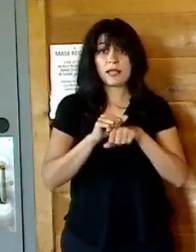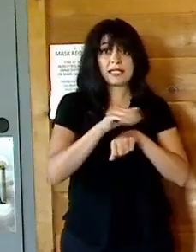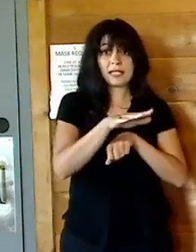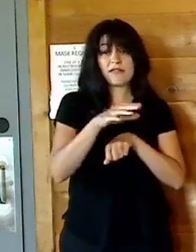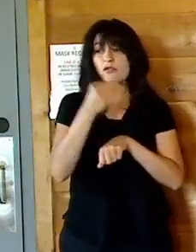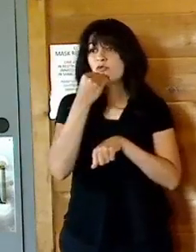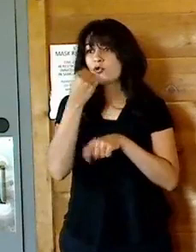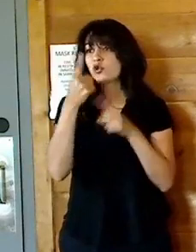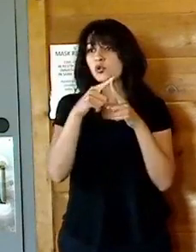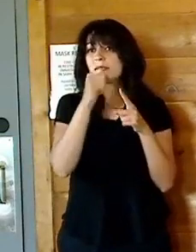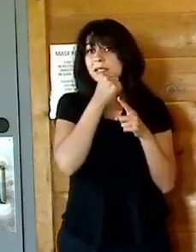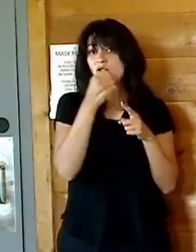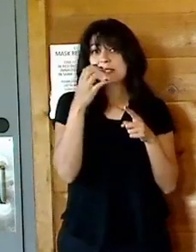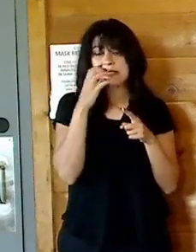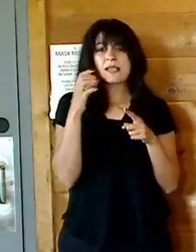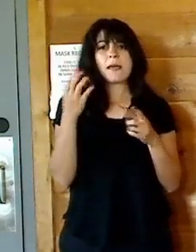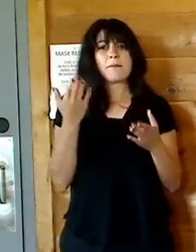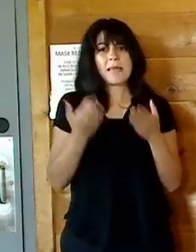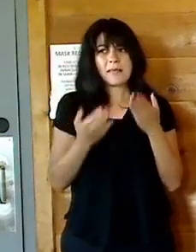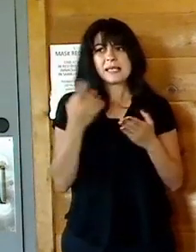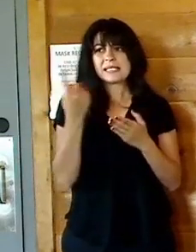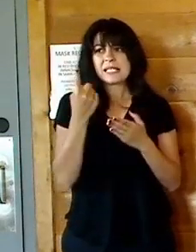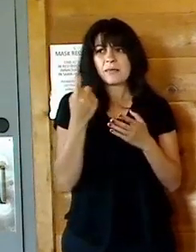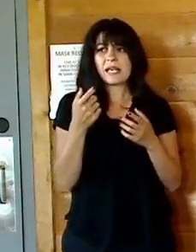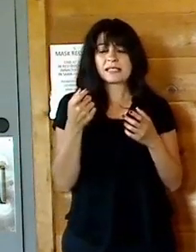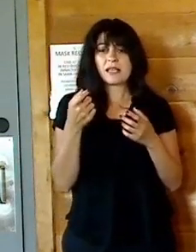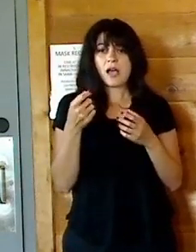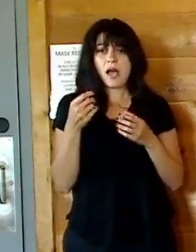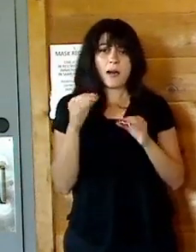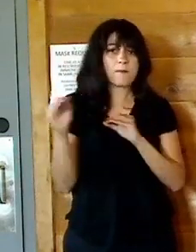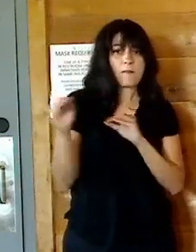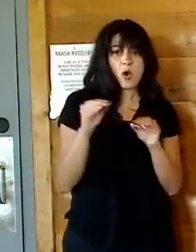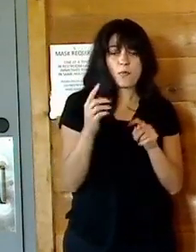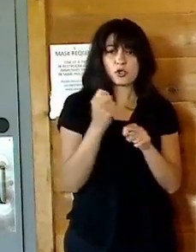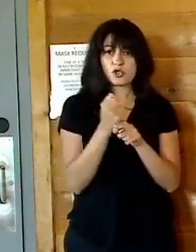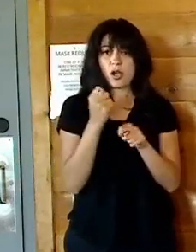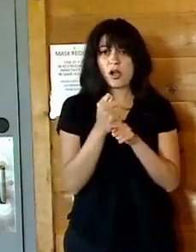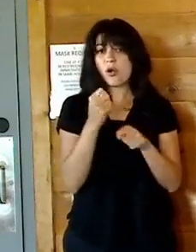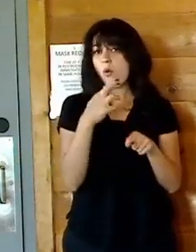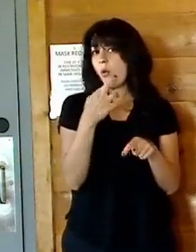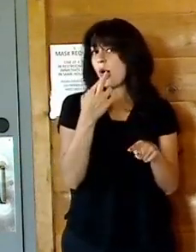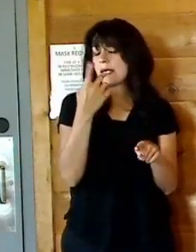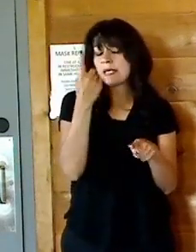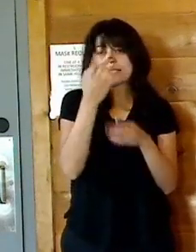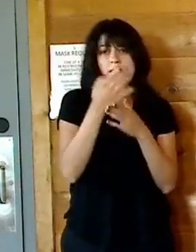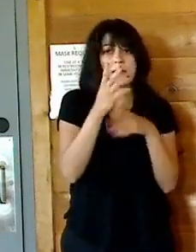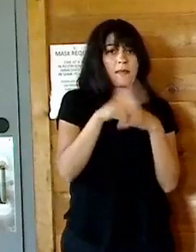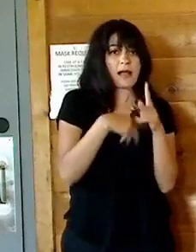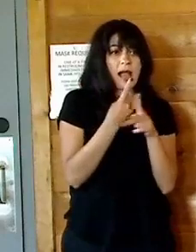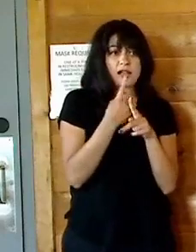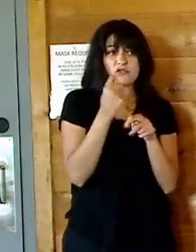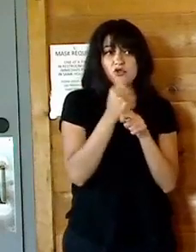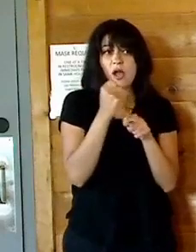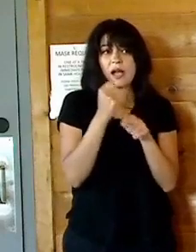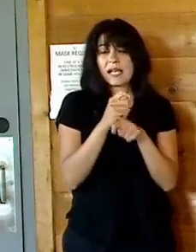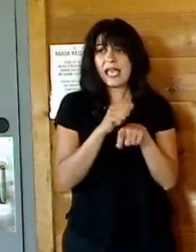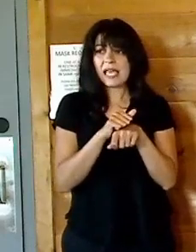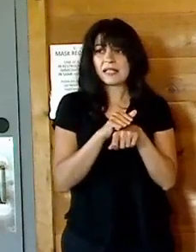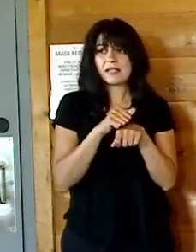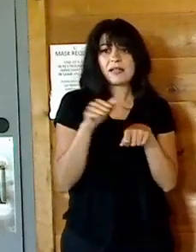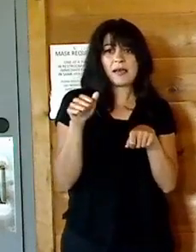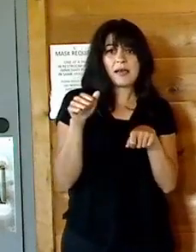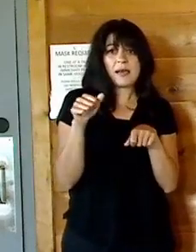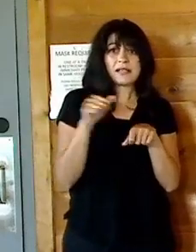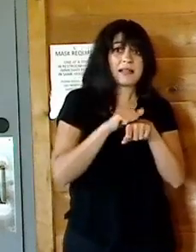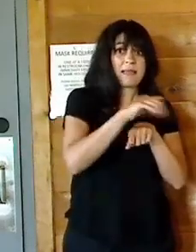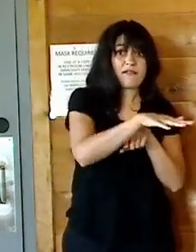to seniors. Yeah. perhaps there's someone who has a mobile truck or some sort of vehicle that could make those deliveries because our young